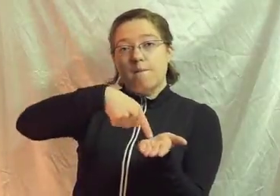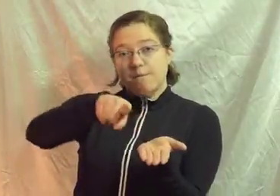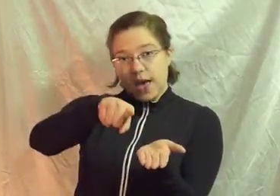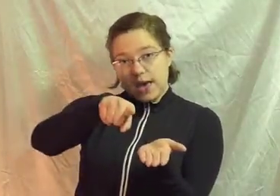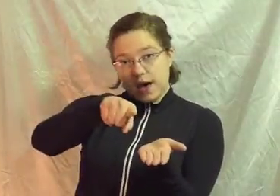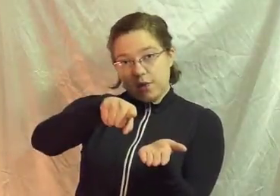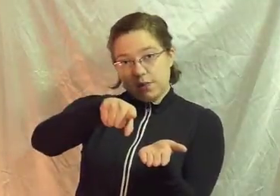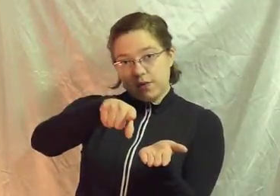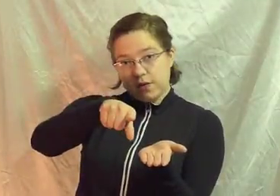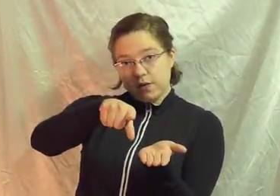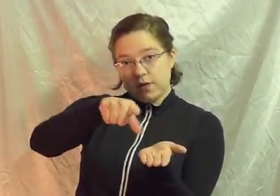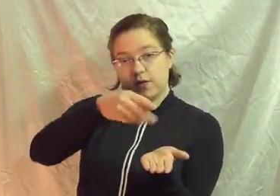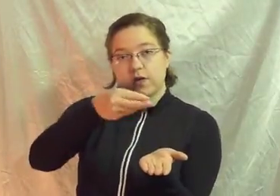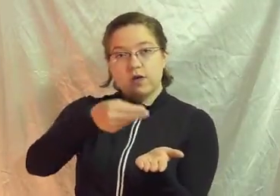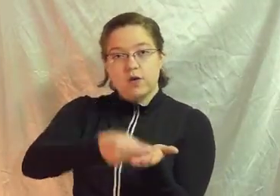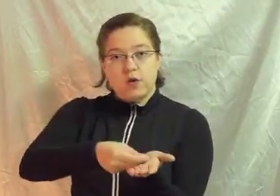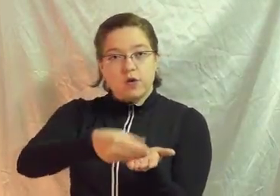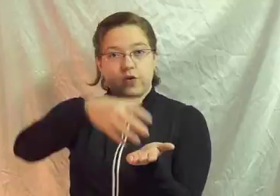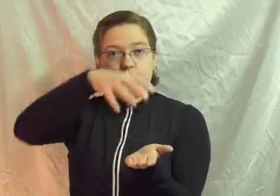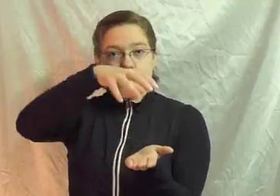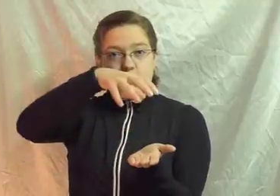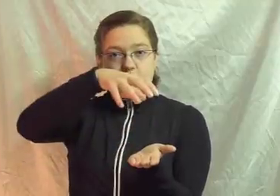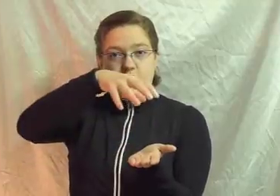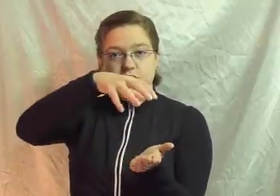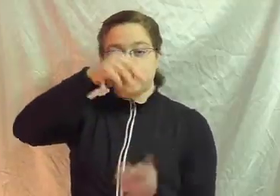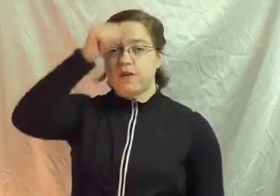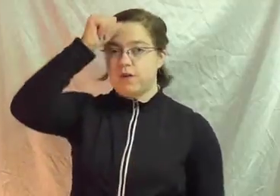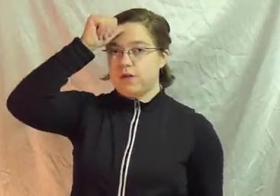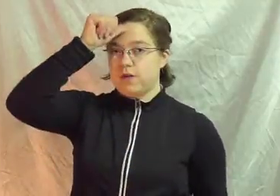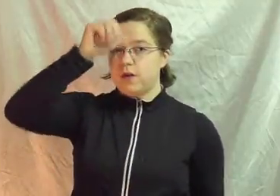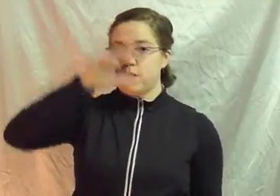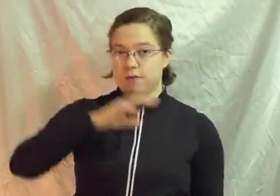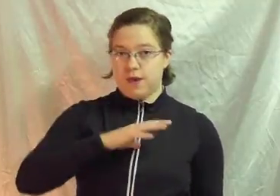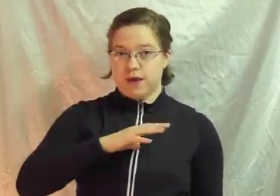Pay up Pay up Rich Man